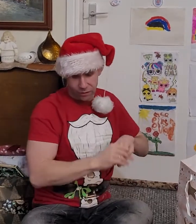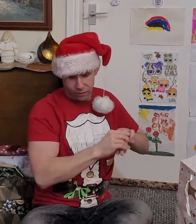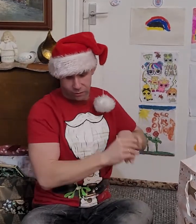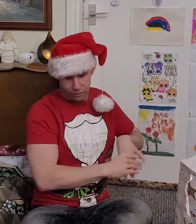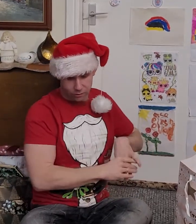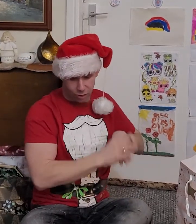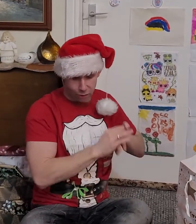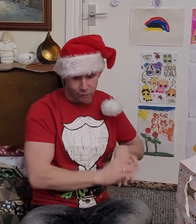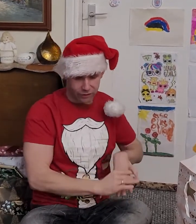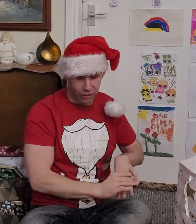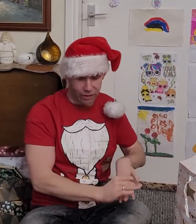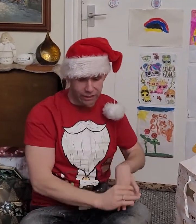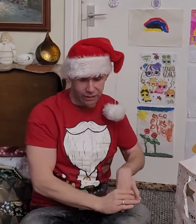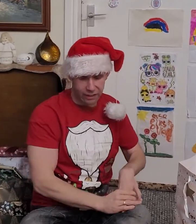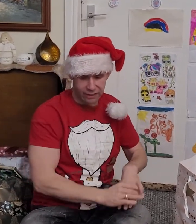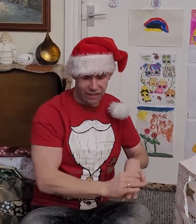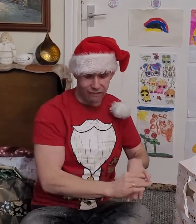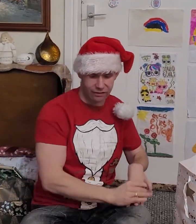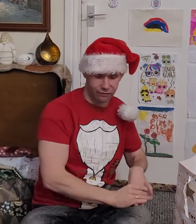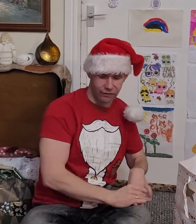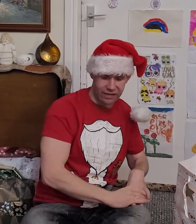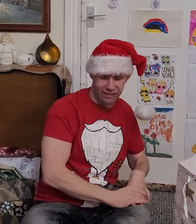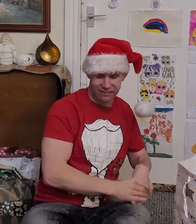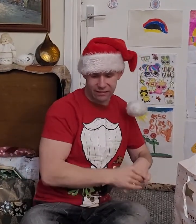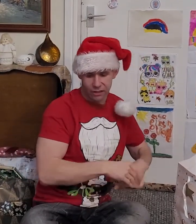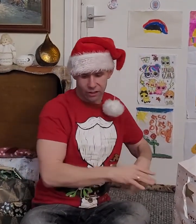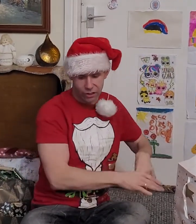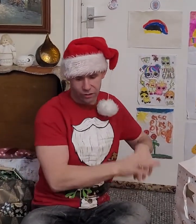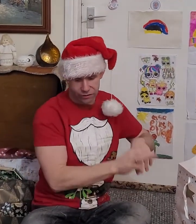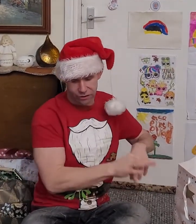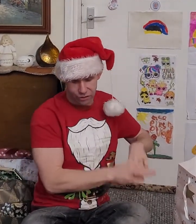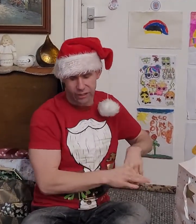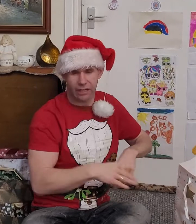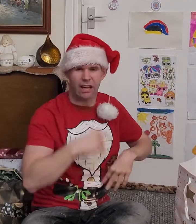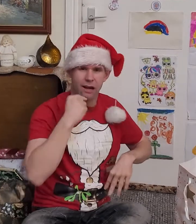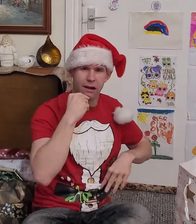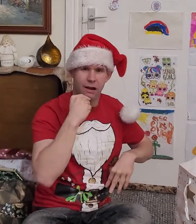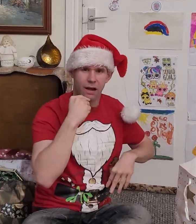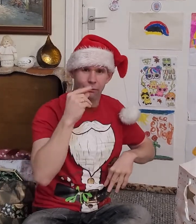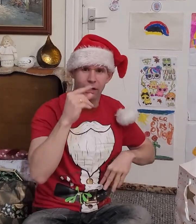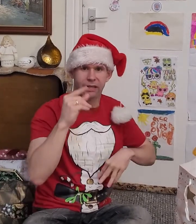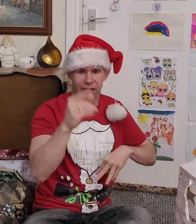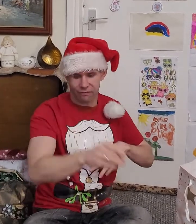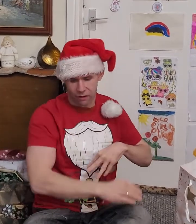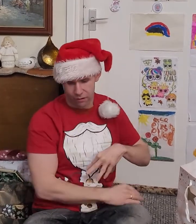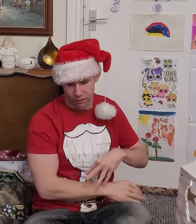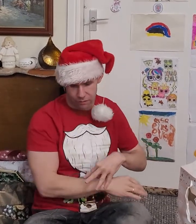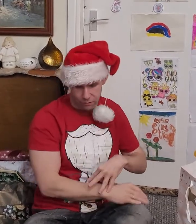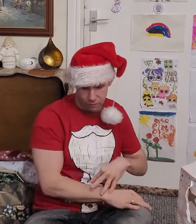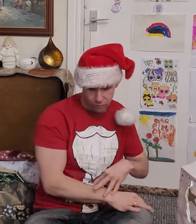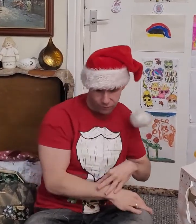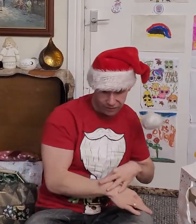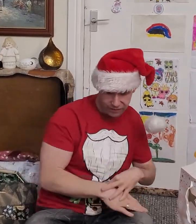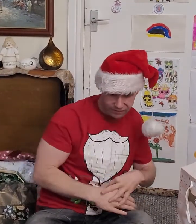Top with the coin Never to freeze Got to join I'm quite clever With these